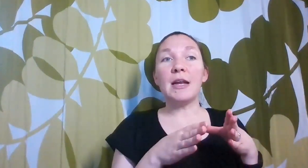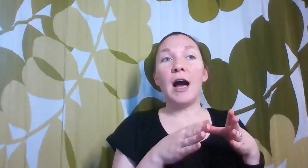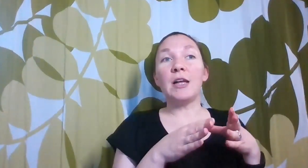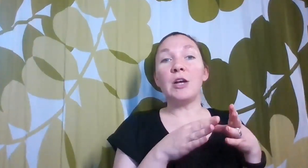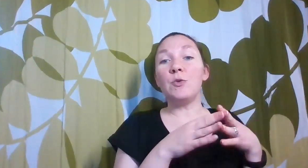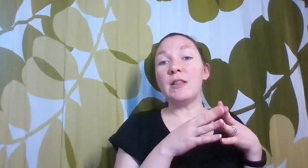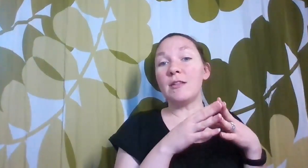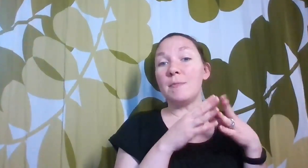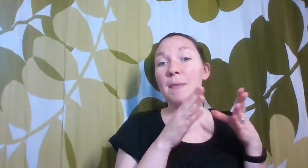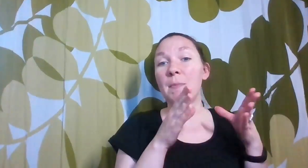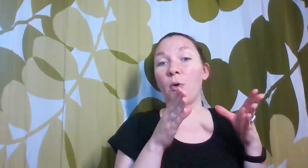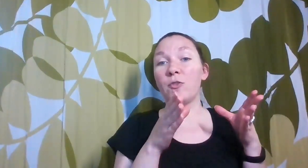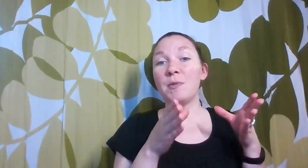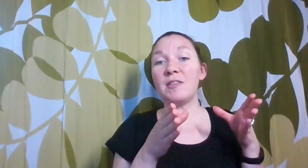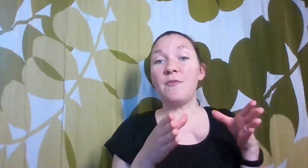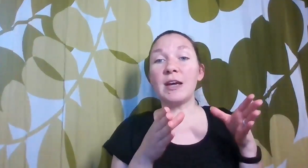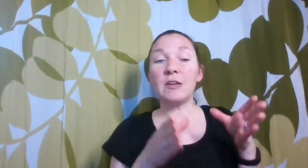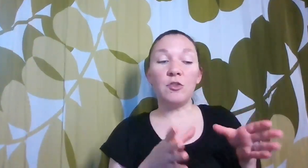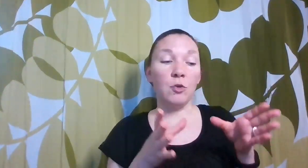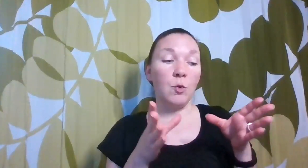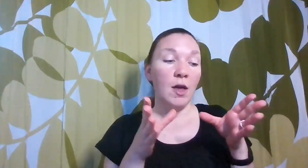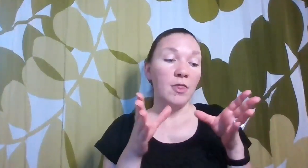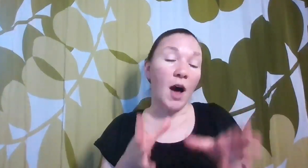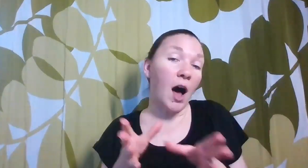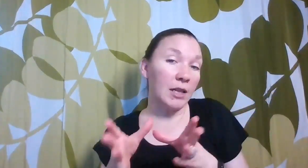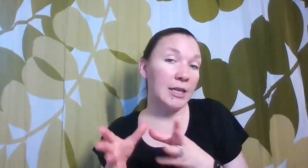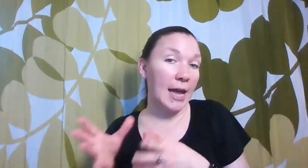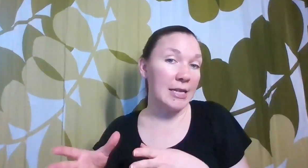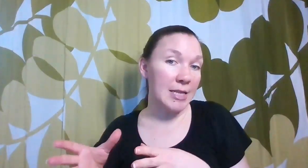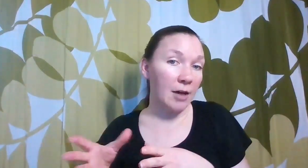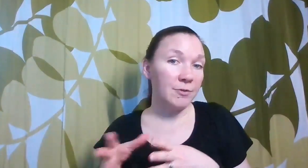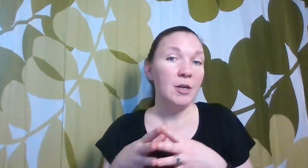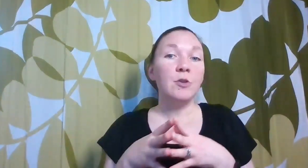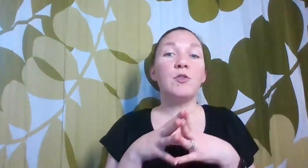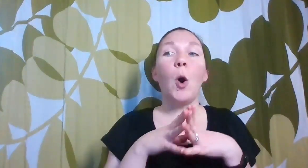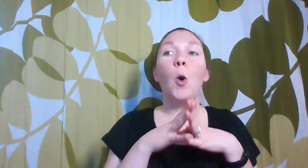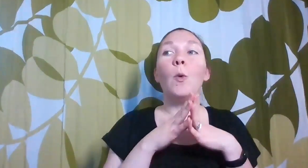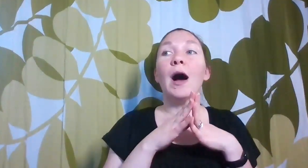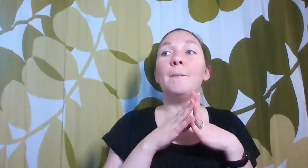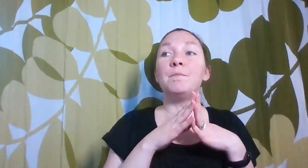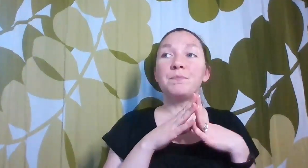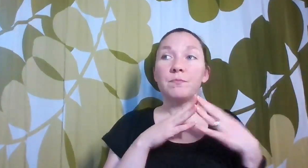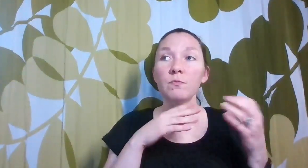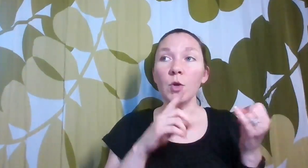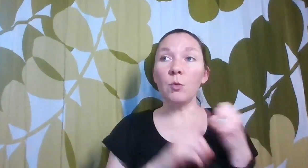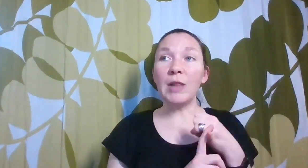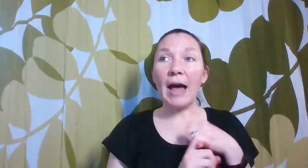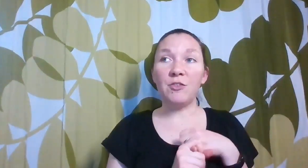a unit that's maybe more specific to the holiday itself. So last